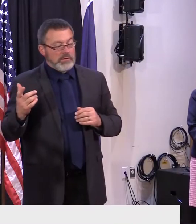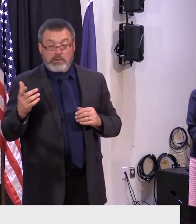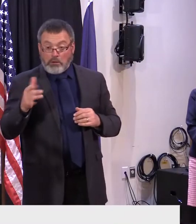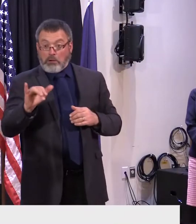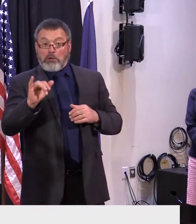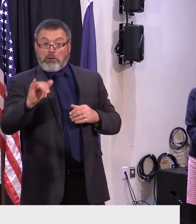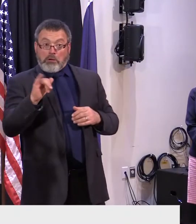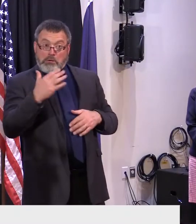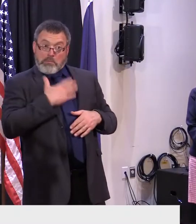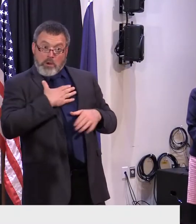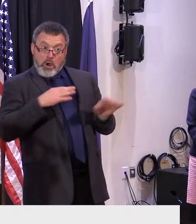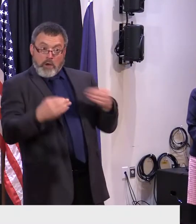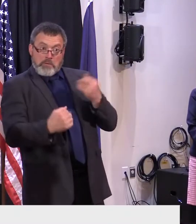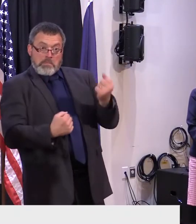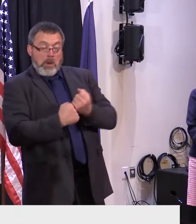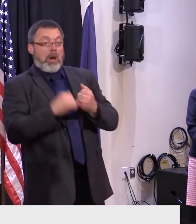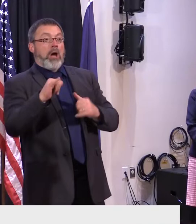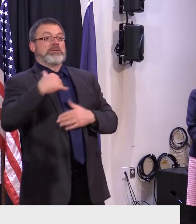that news for me.